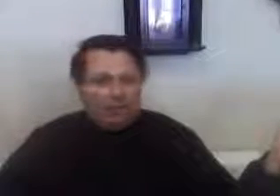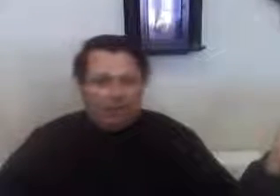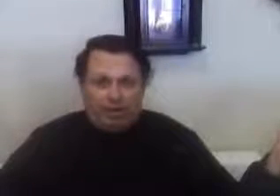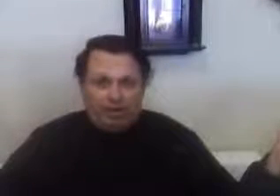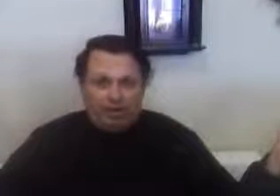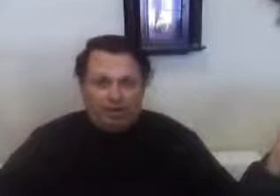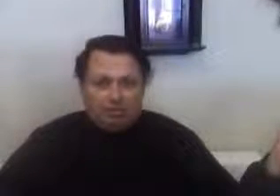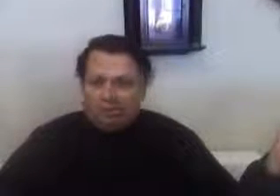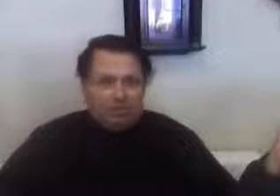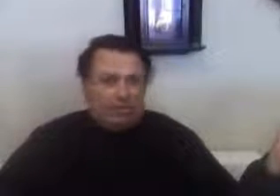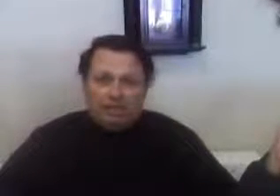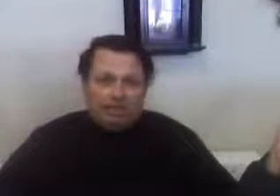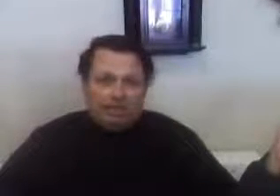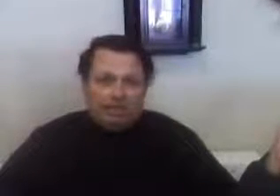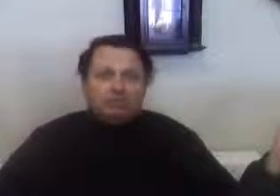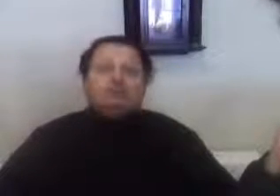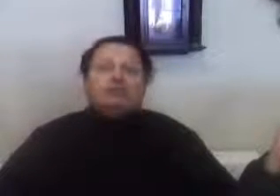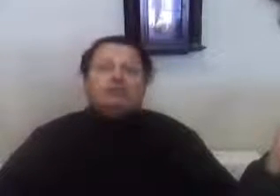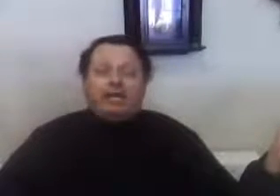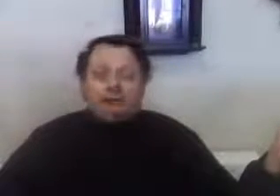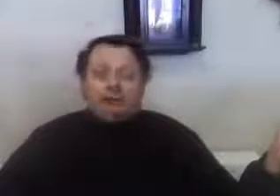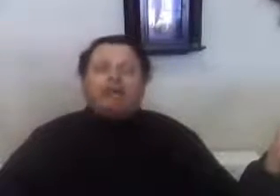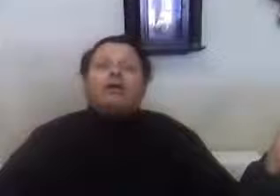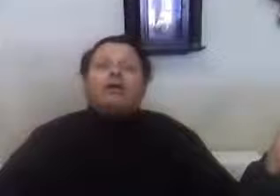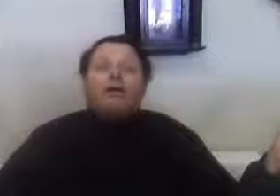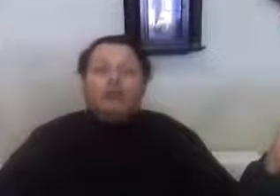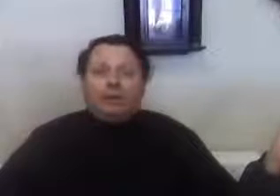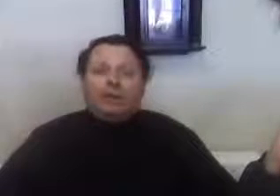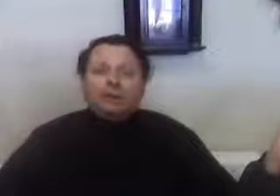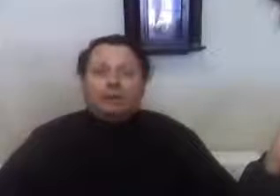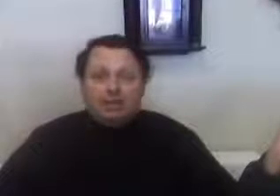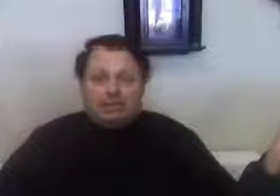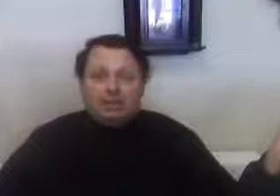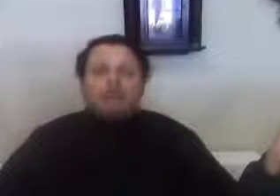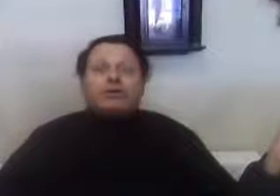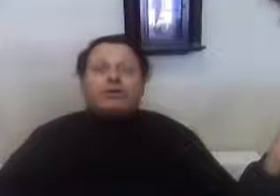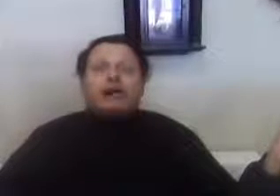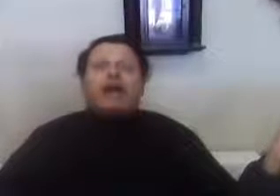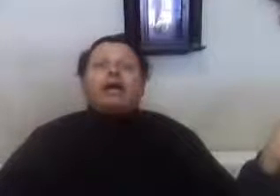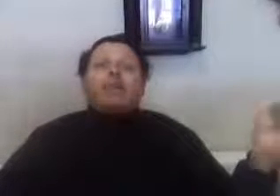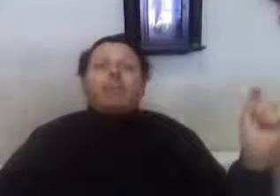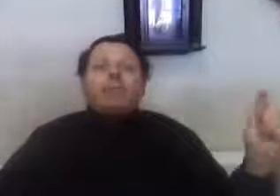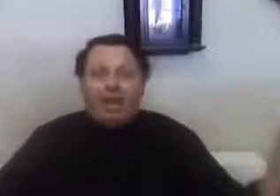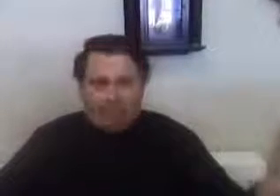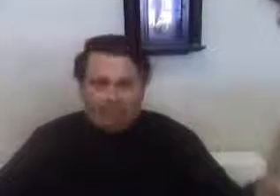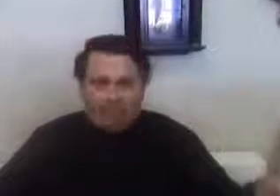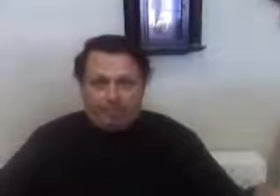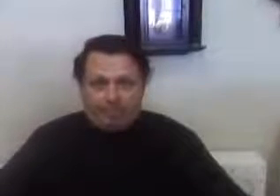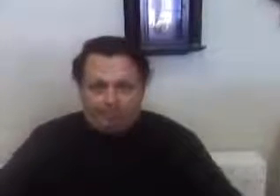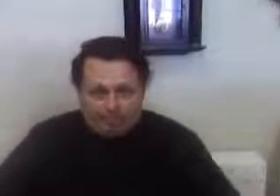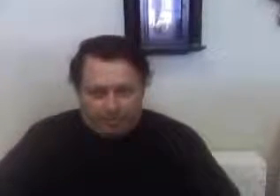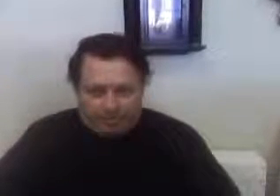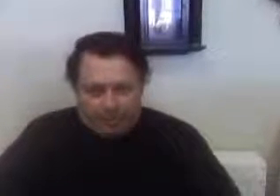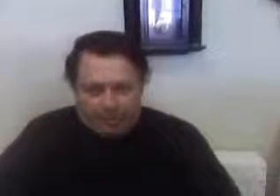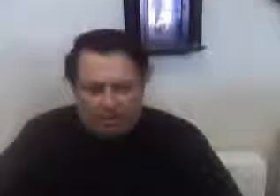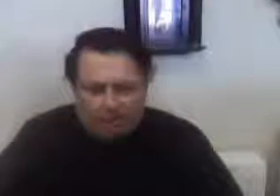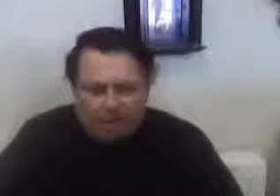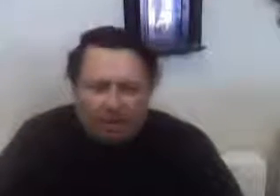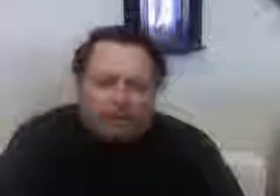ain't real. But JD isn't real. They say, oh, yes, he is. Because I met him. And